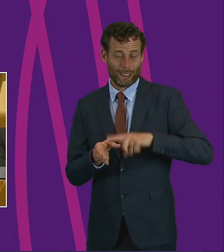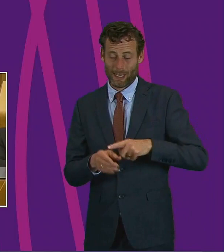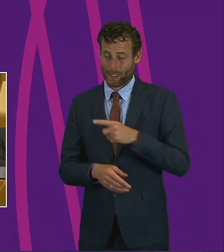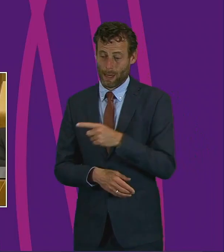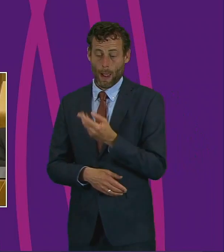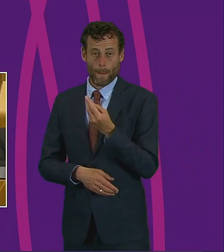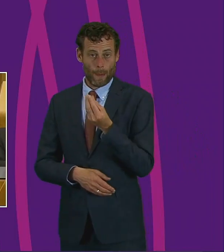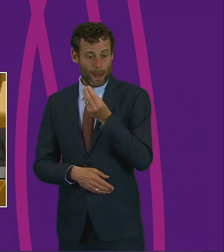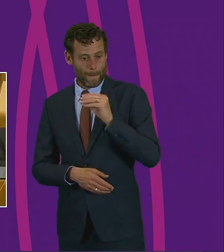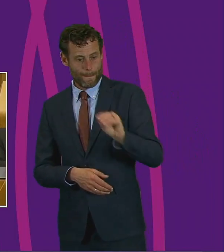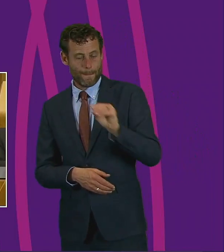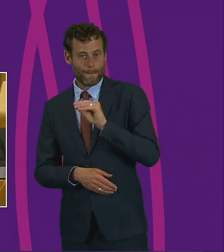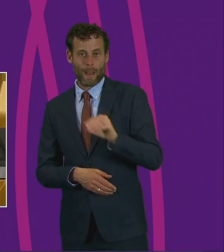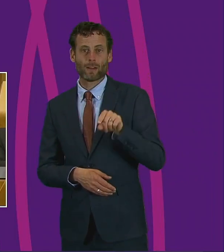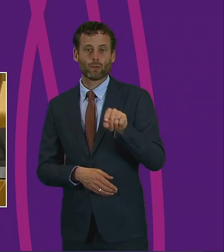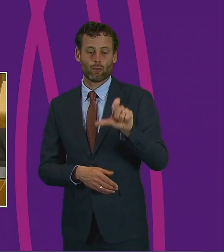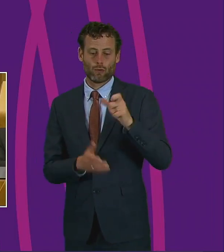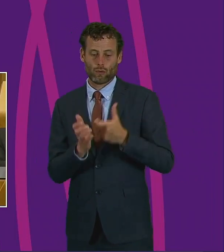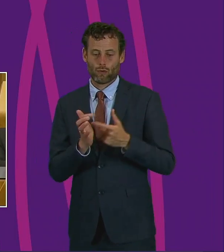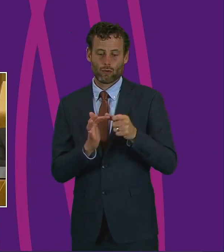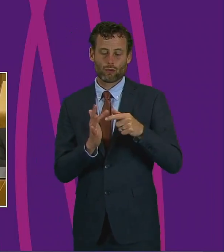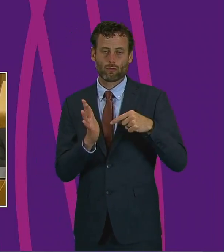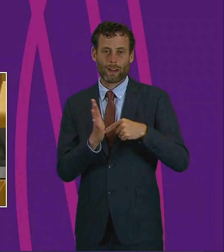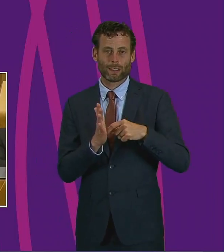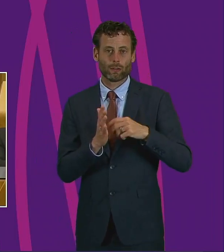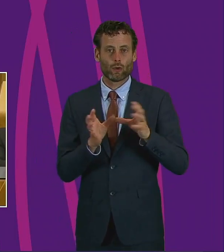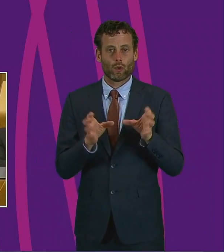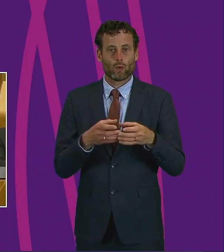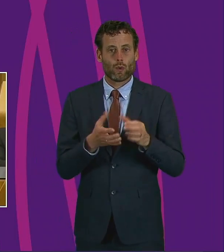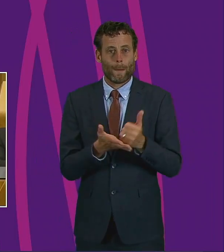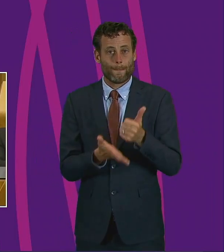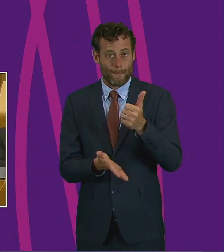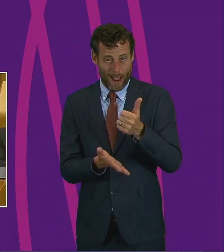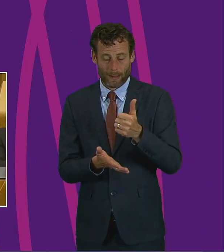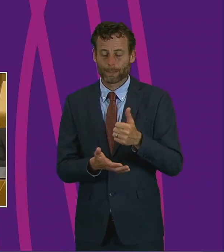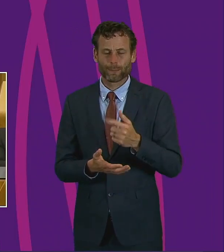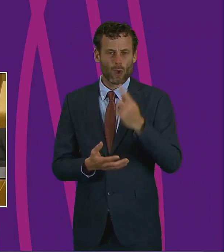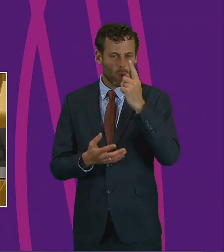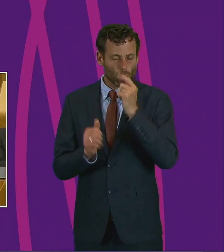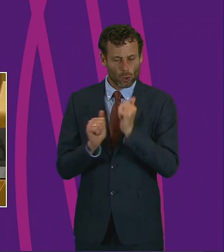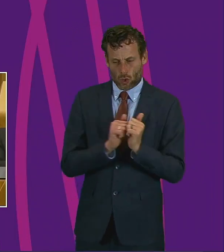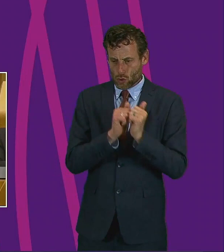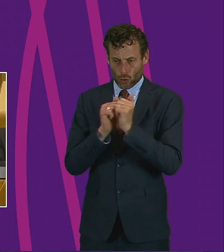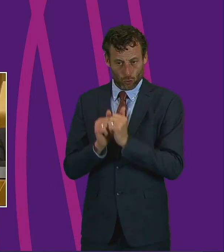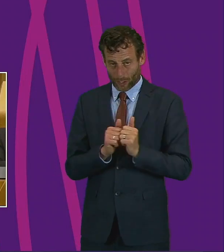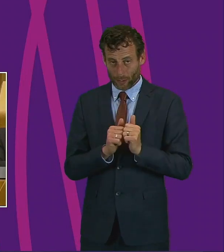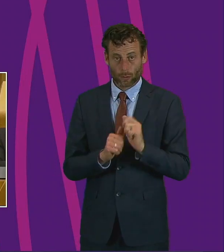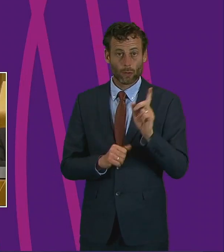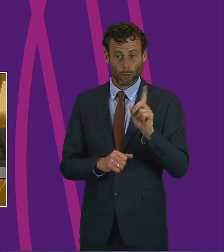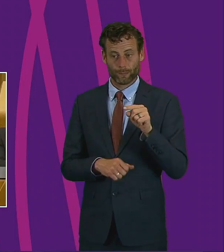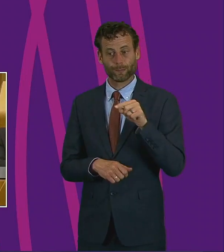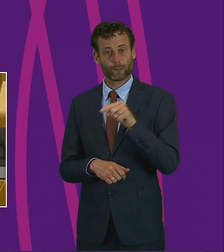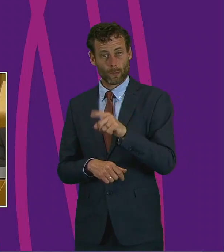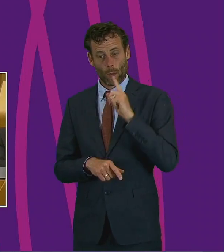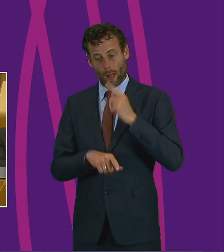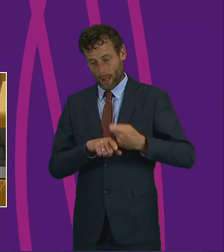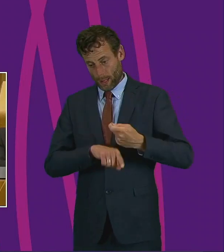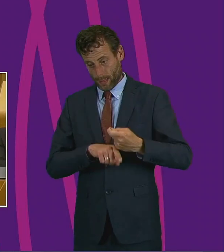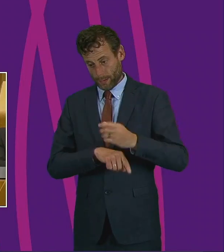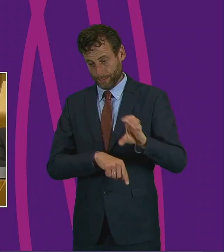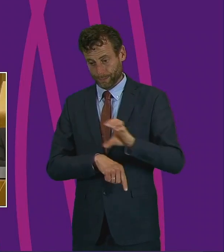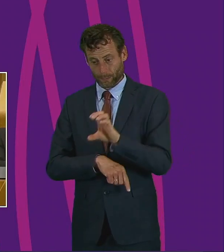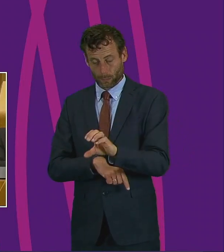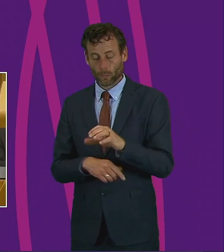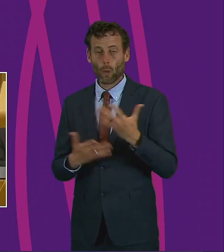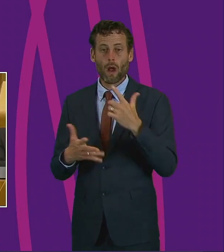account in a lump sum and then paid to the landlord according to that agreed plan, while the tenant earned interest on the funds. The government could underwrite,